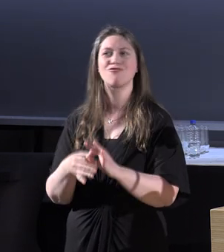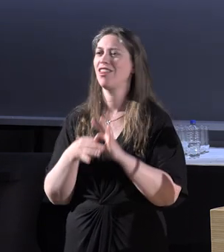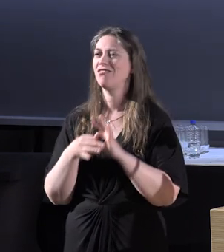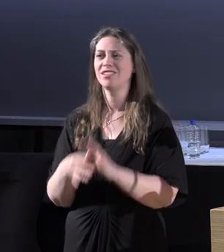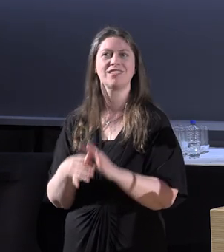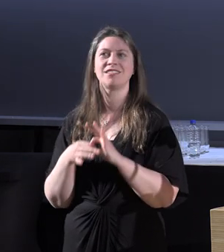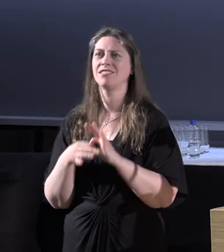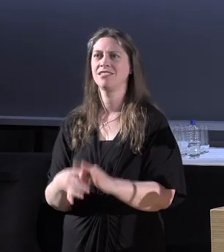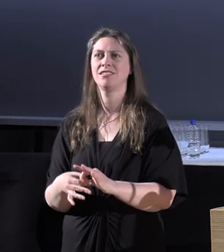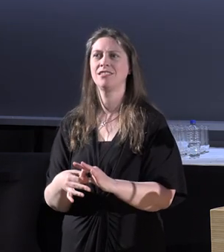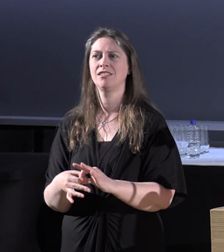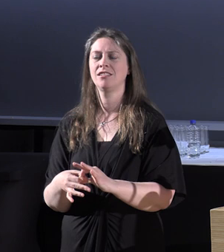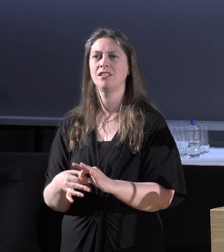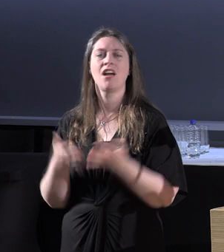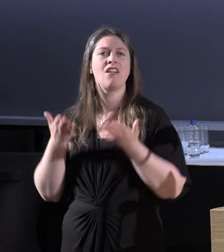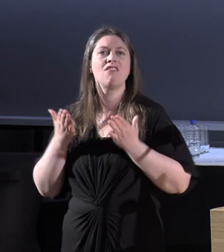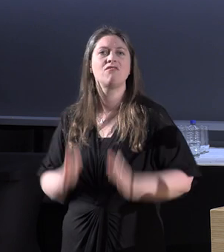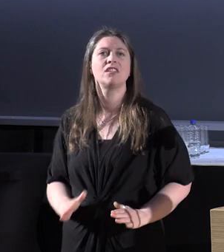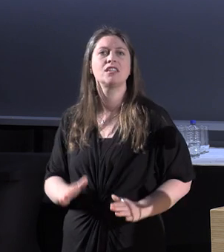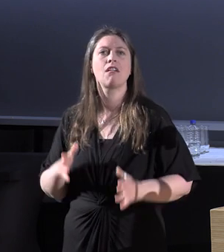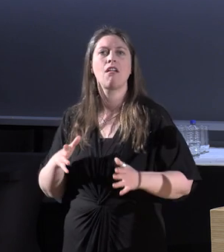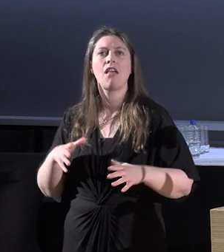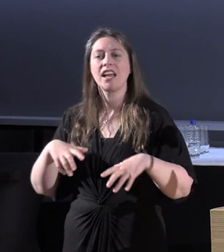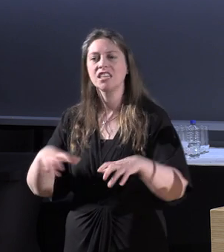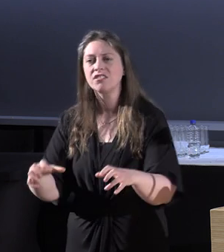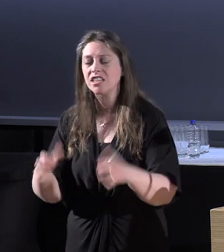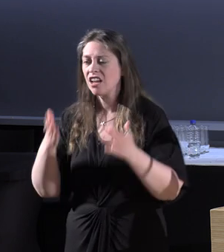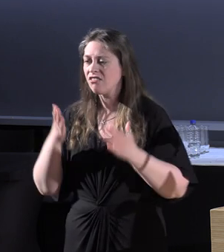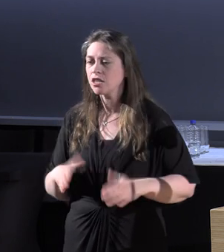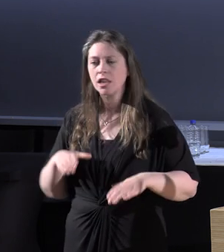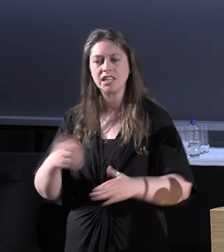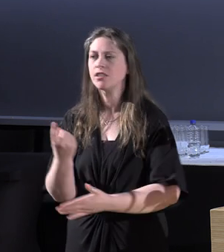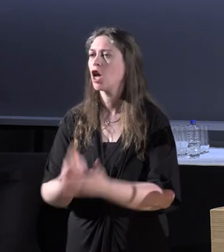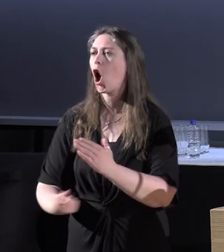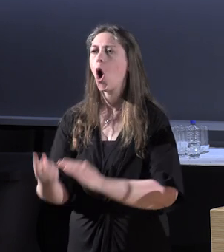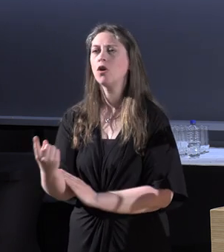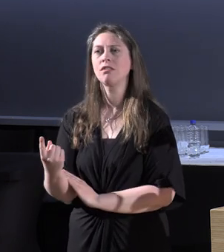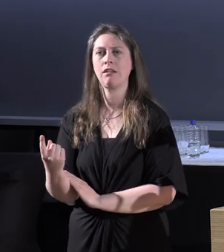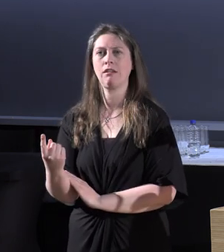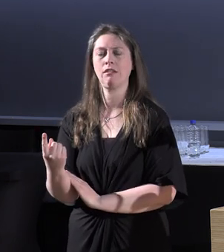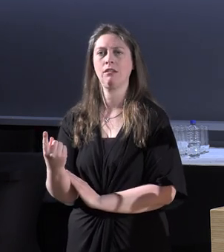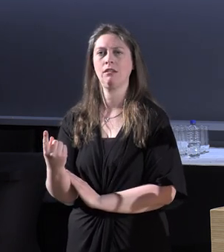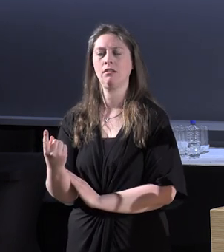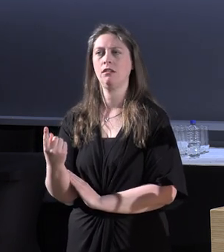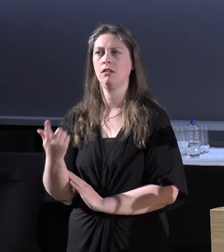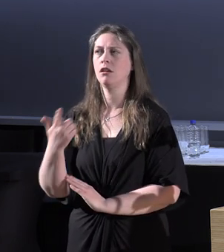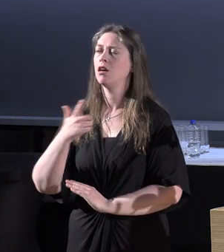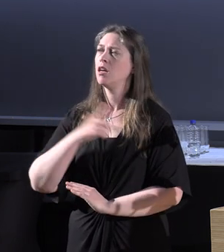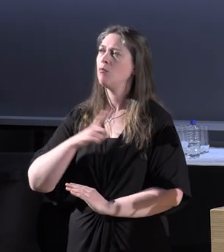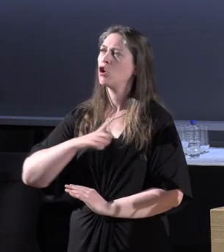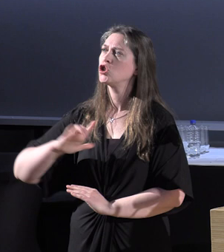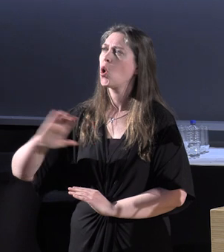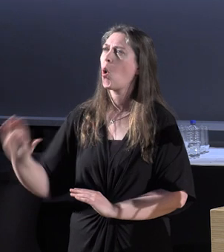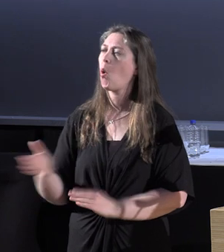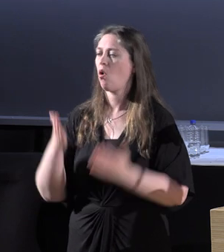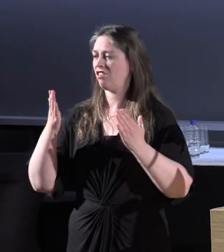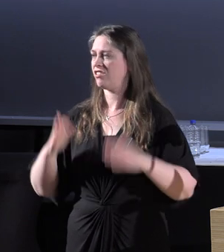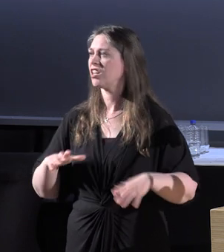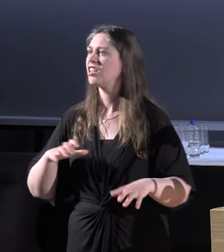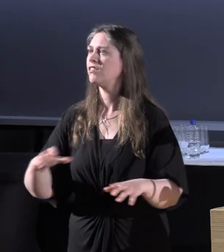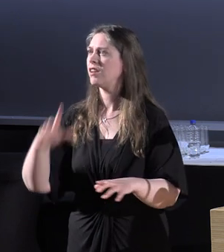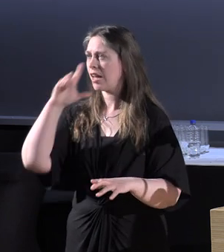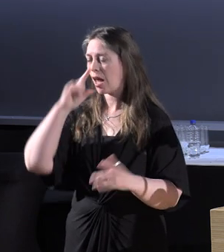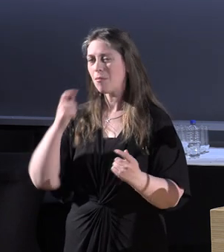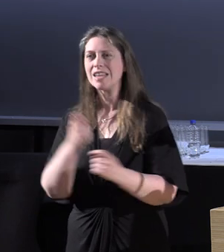should be physical activity and physical activity only. Because all physical activity is